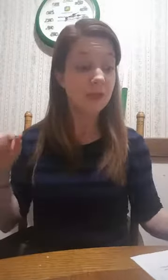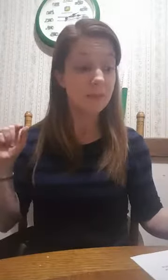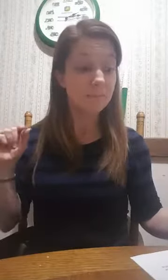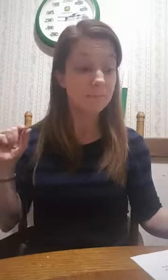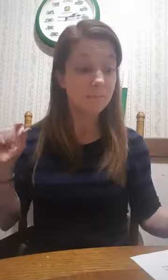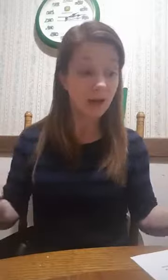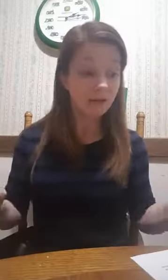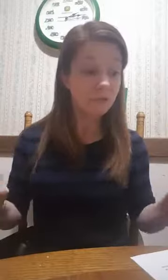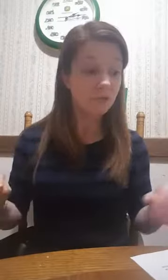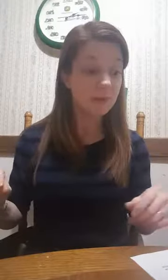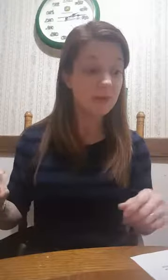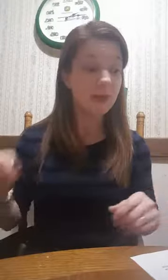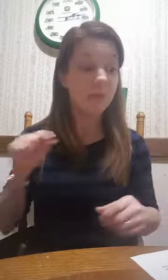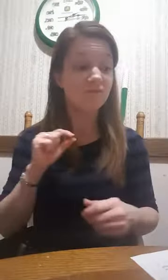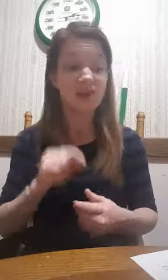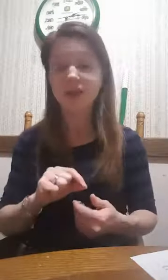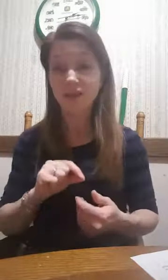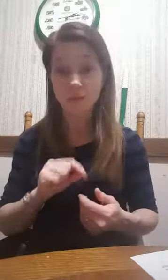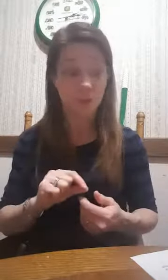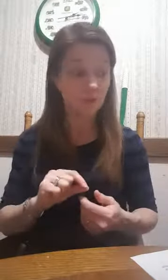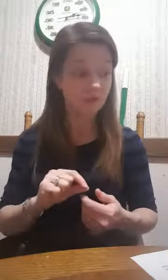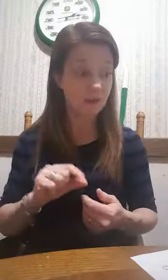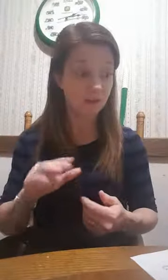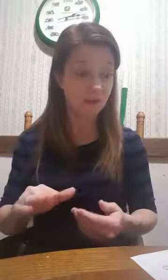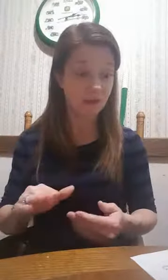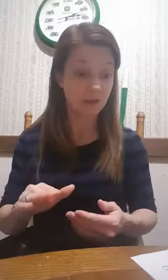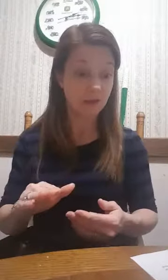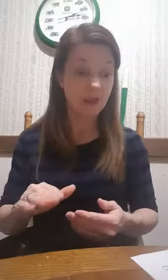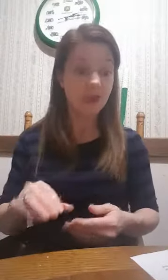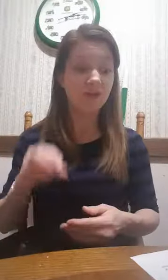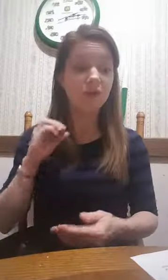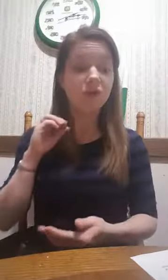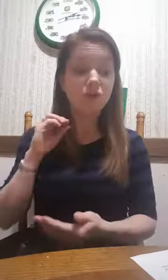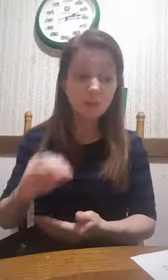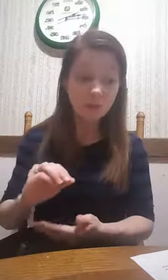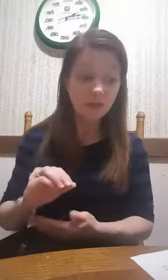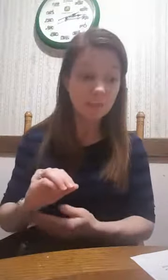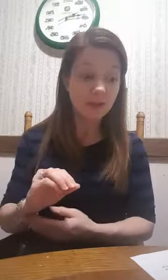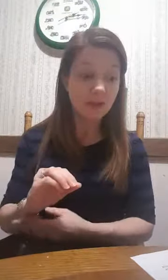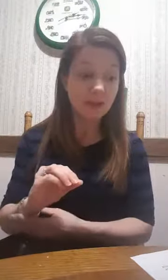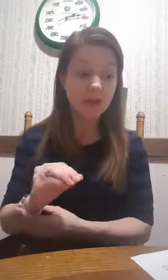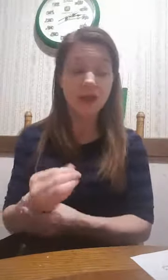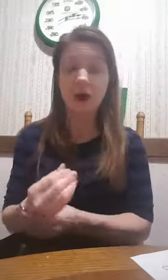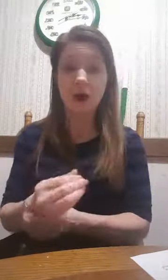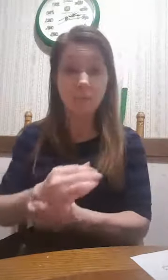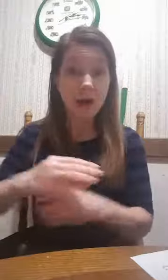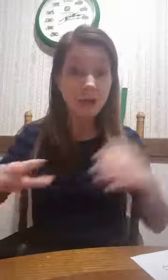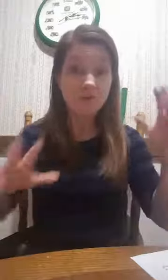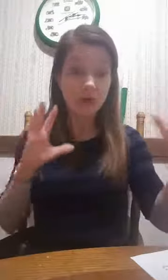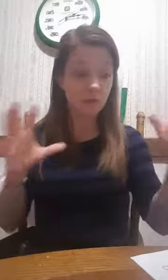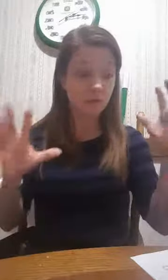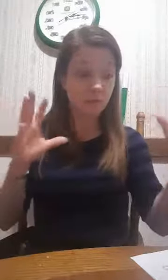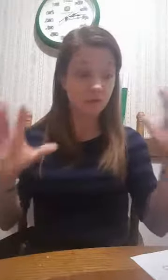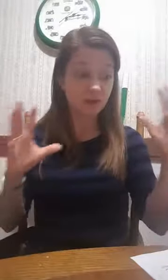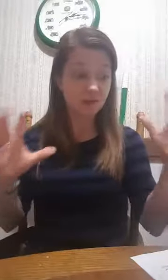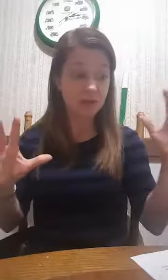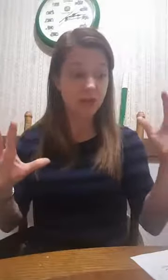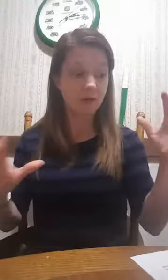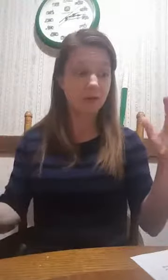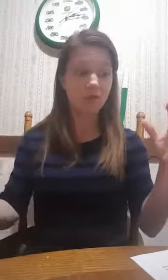and bodily movement, and faster pulse and breathing. During normal sleep at night, our body follows a predictive pattern and it